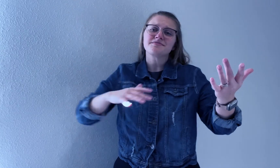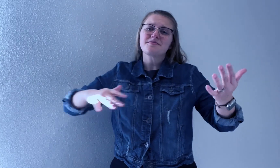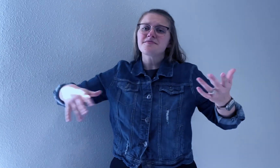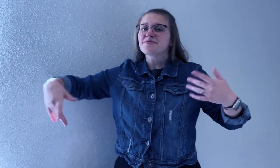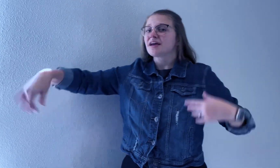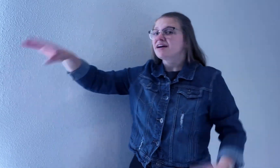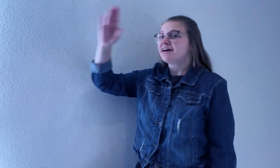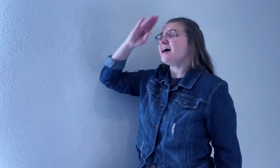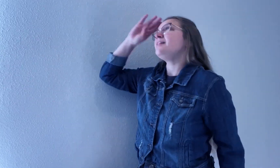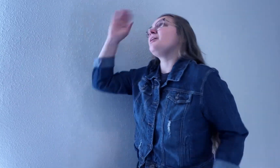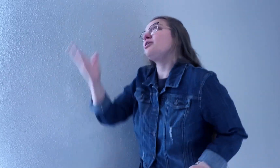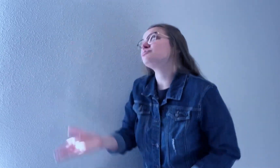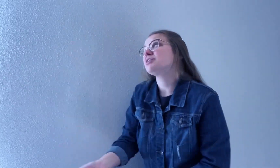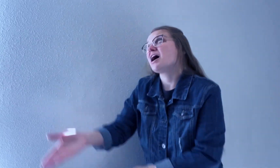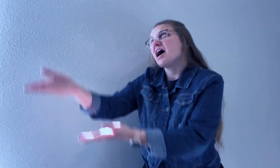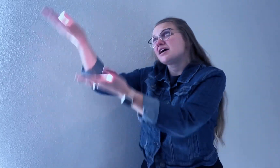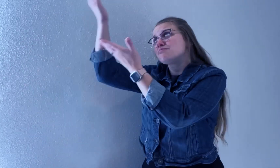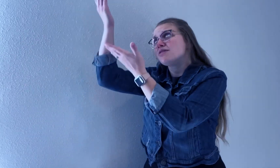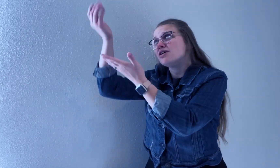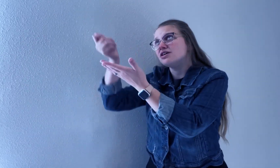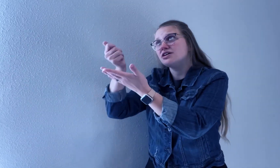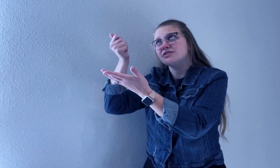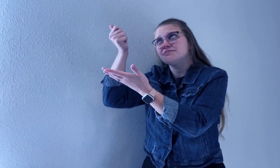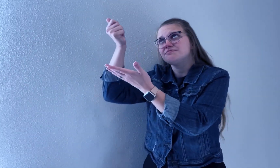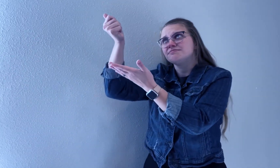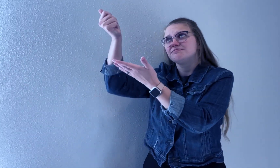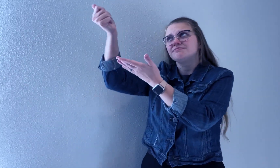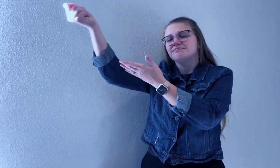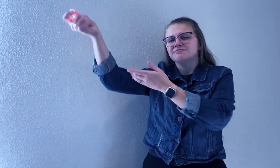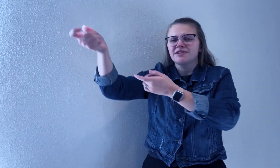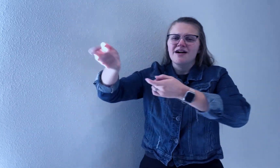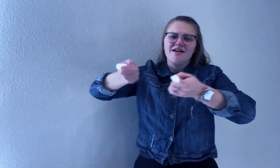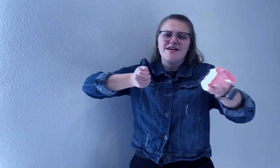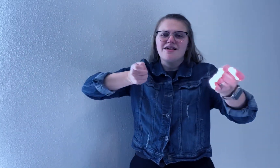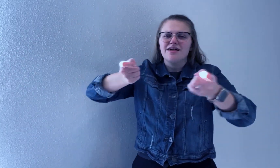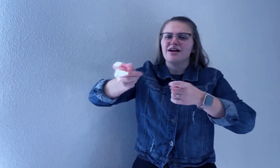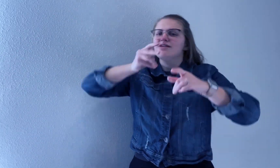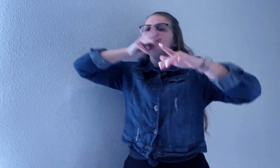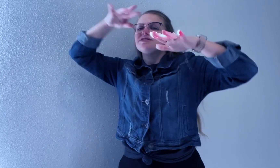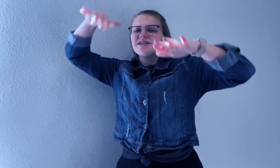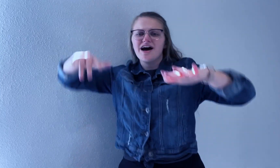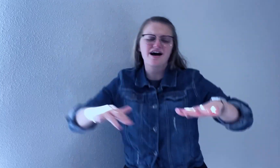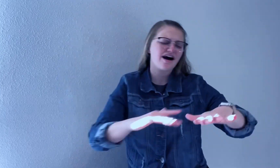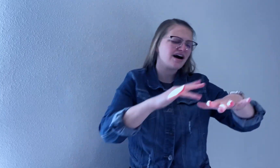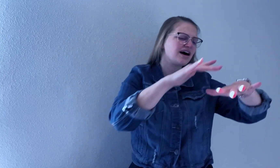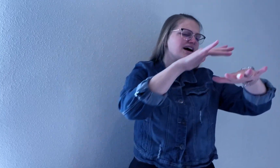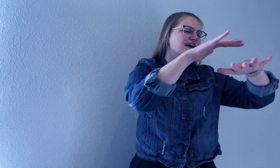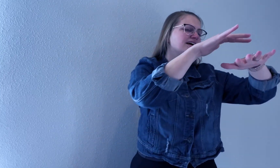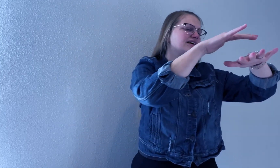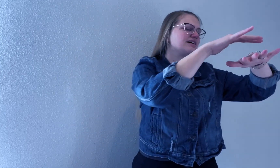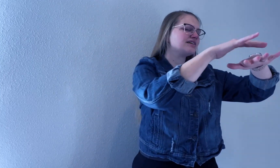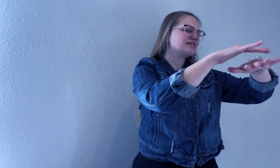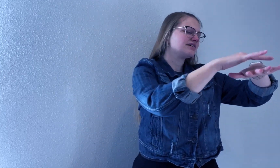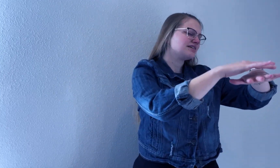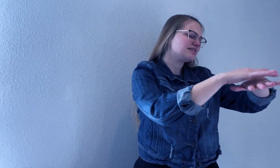Hello, tamer of the tides